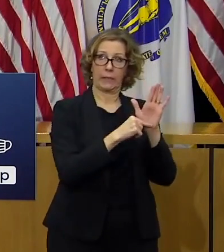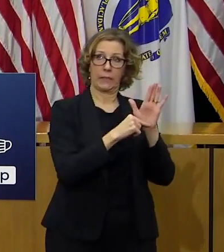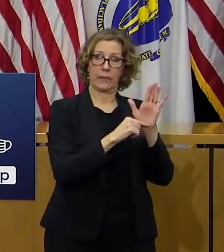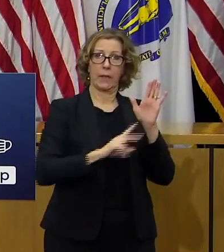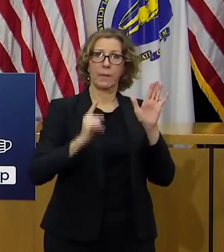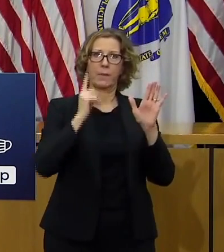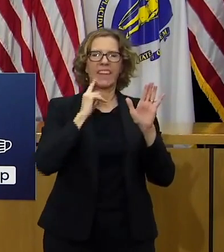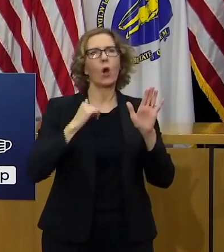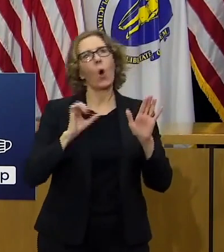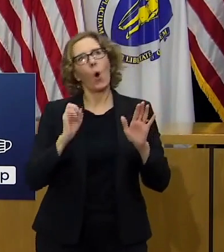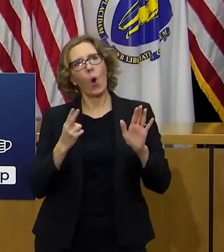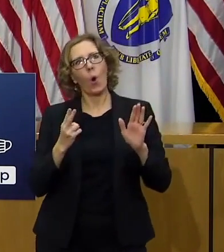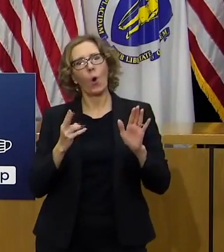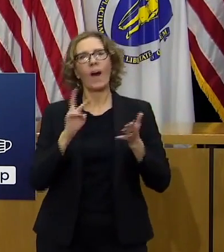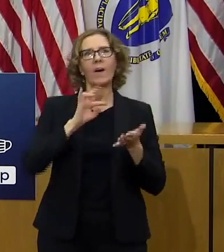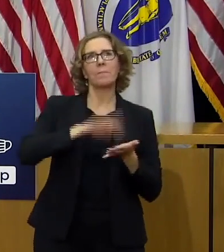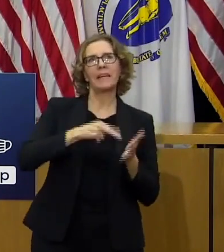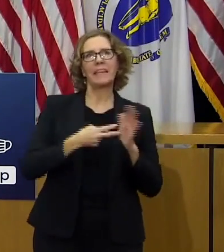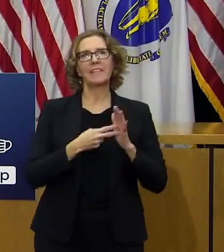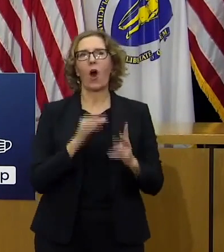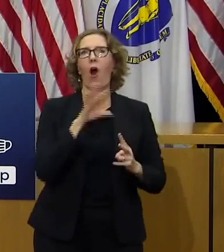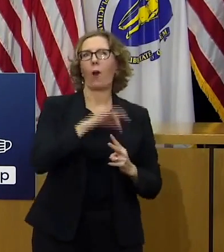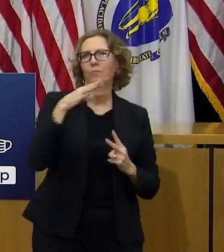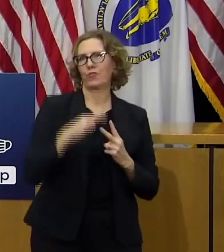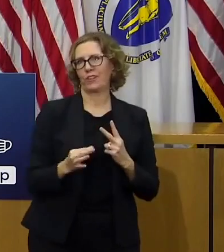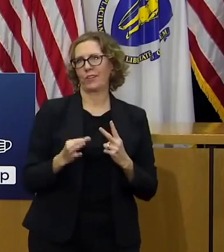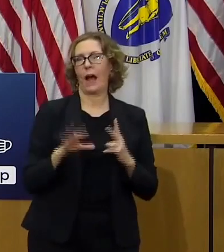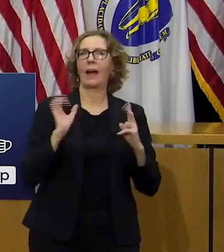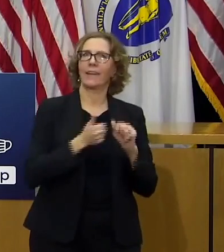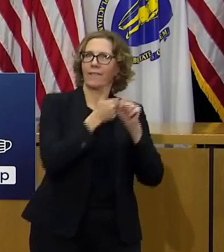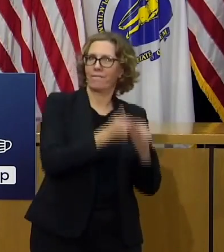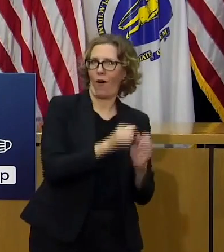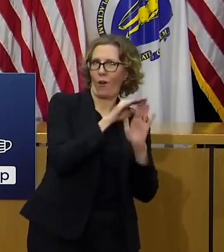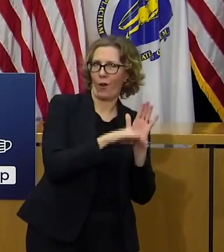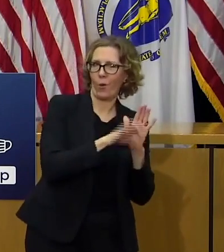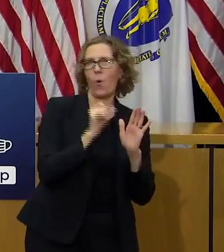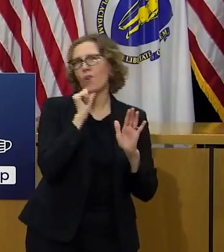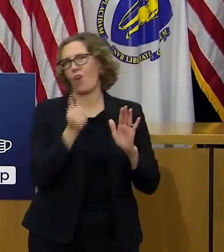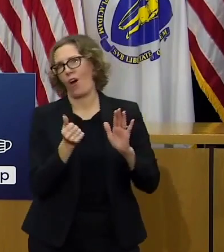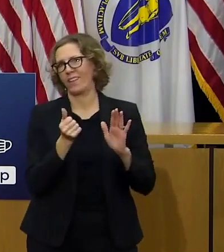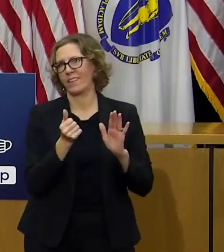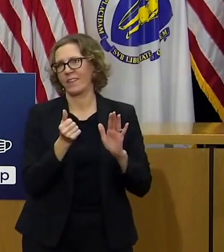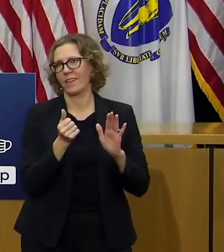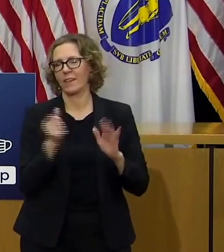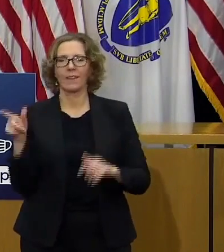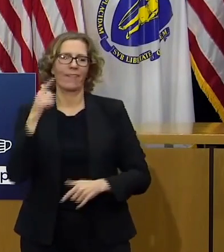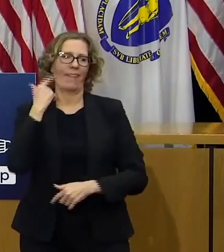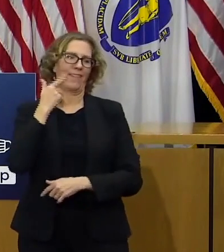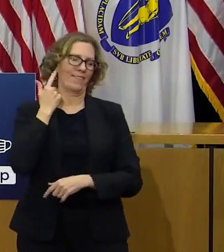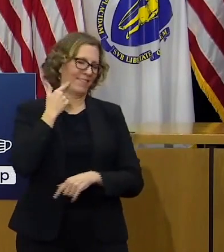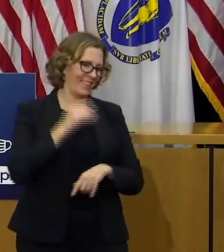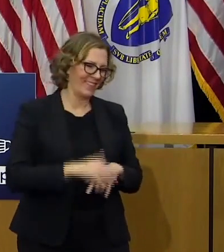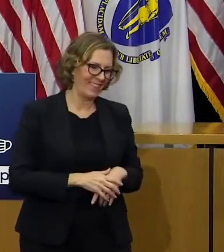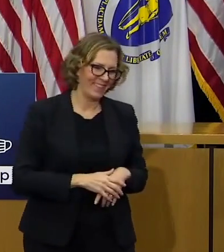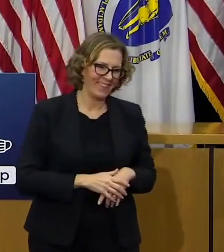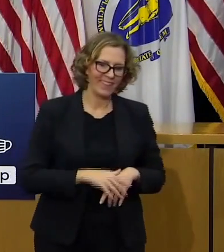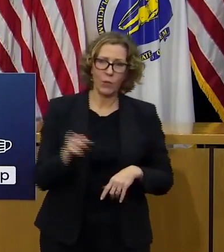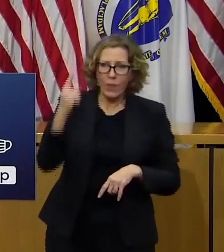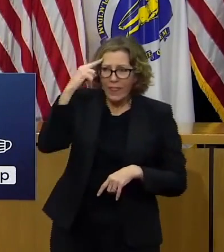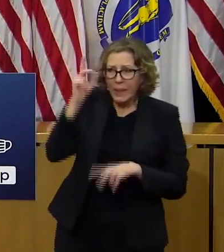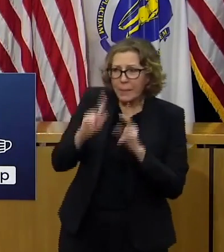not um are they hearing something in that term that's giving them